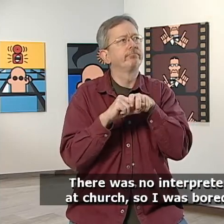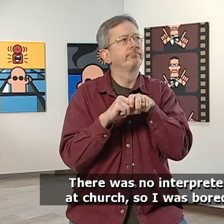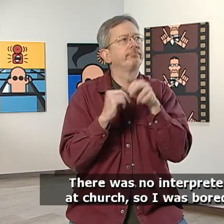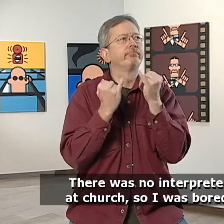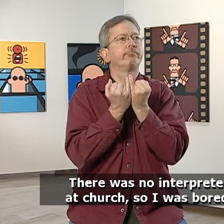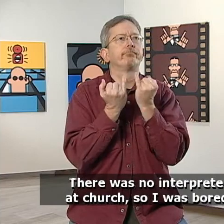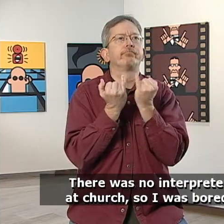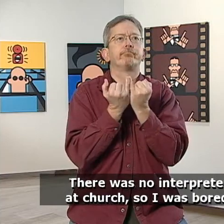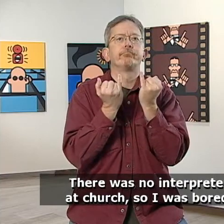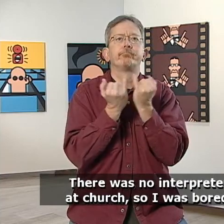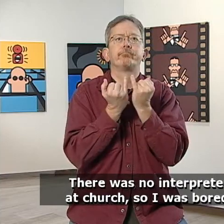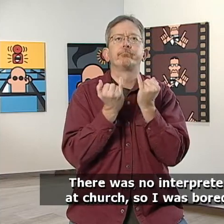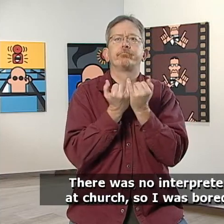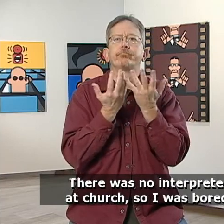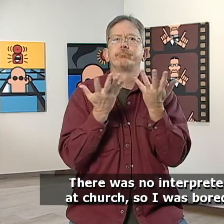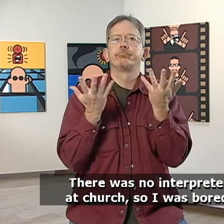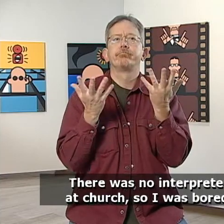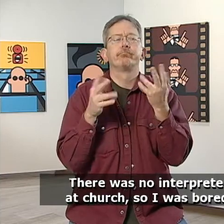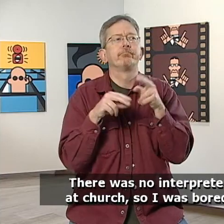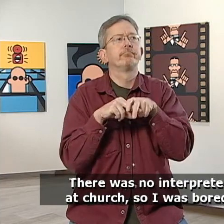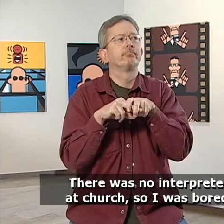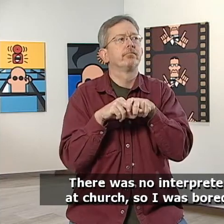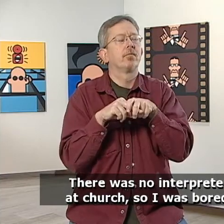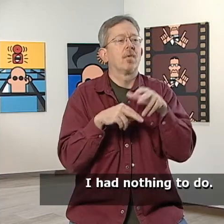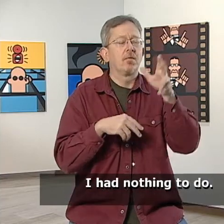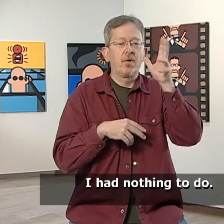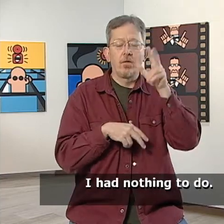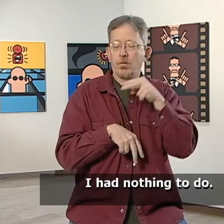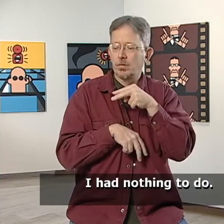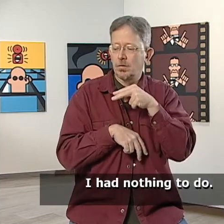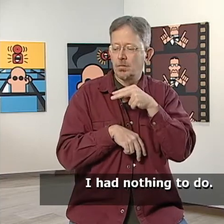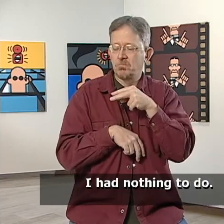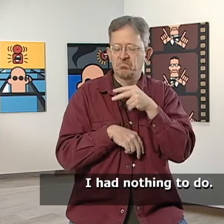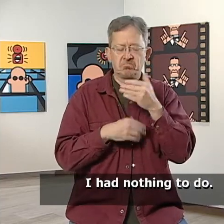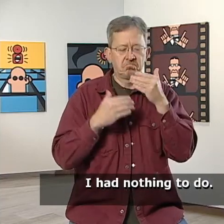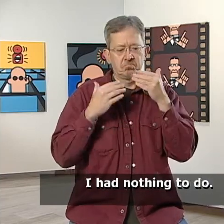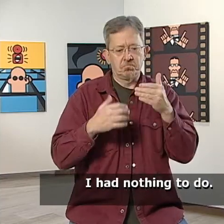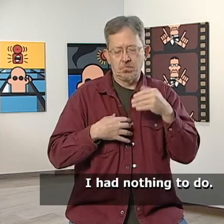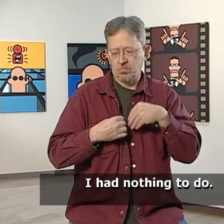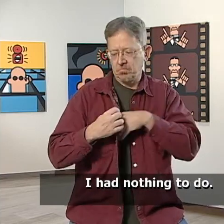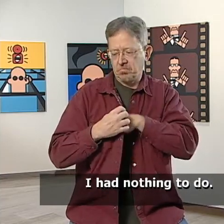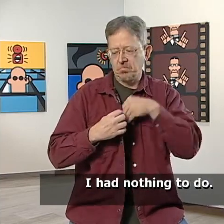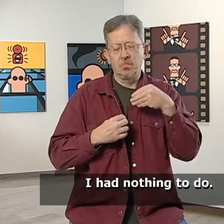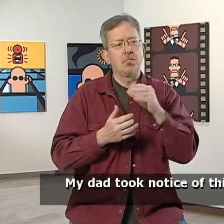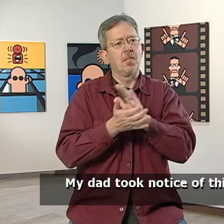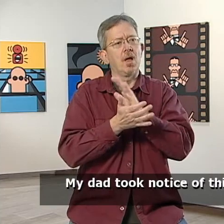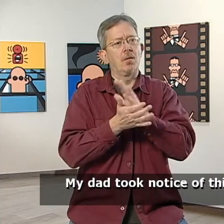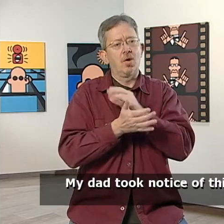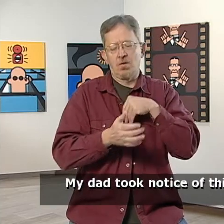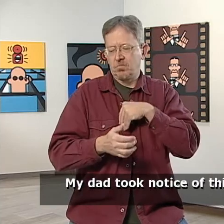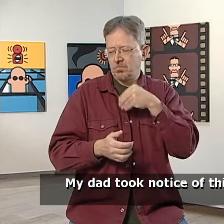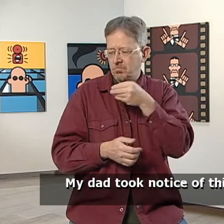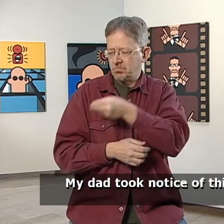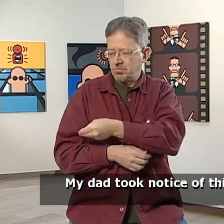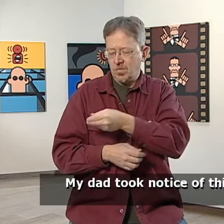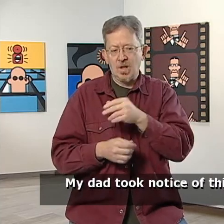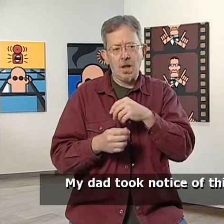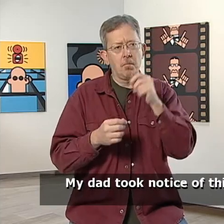There was no interpreter at church, so I was bored. I had nothing to do. My dad took notice of